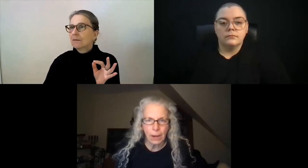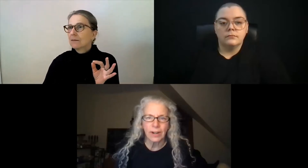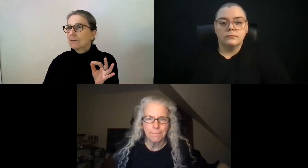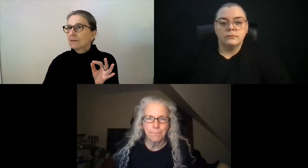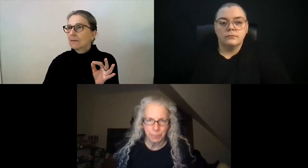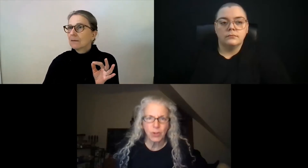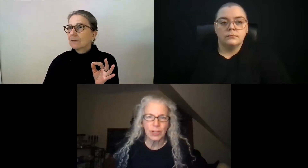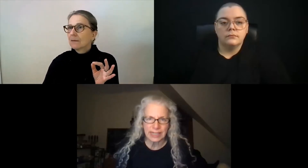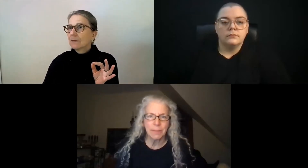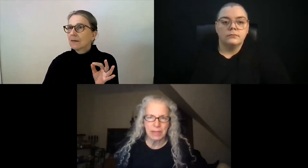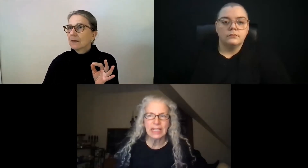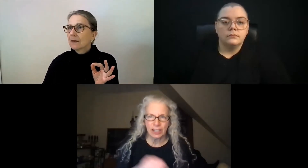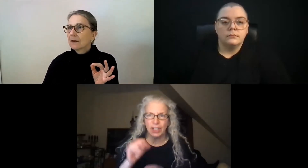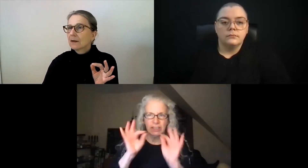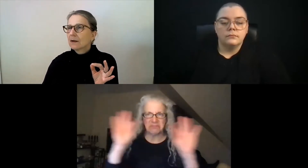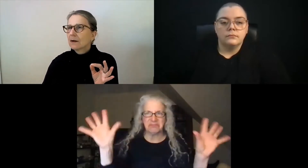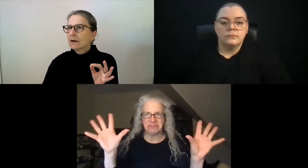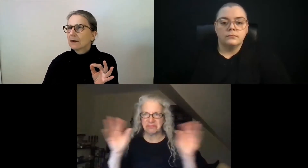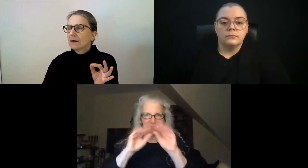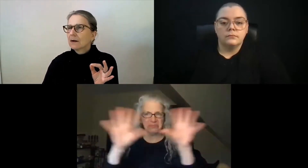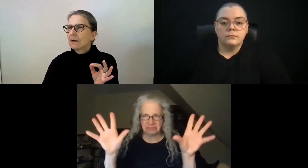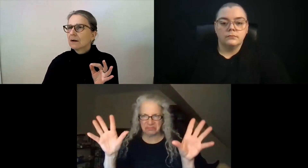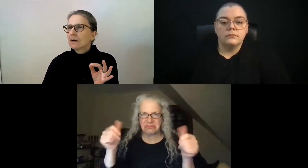All right. You can see me clearly.